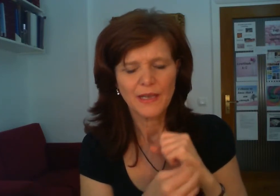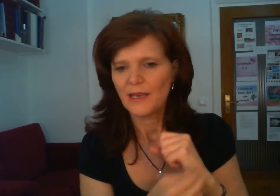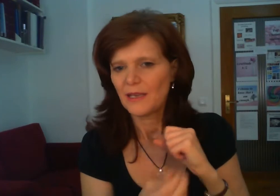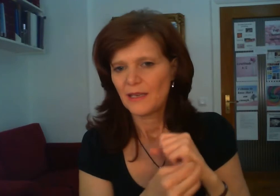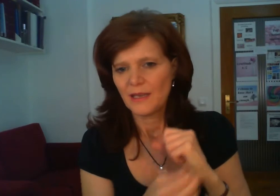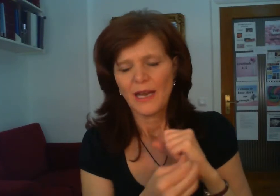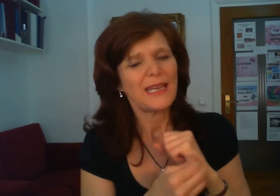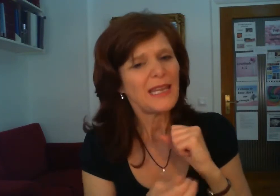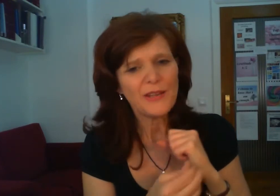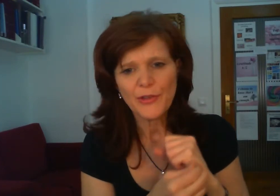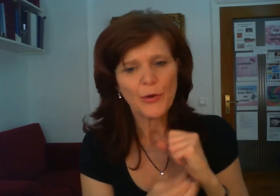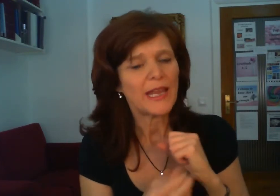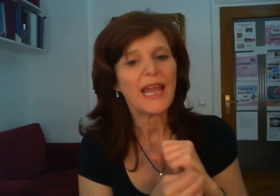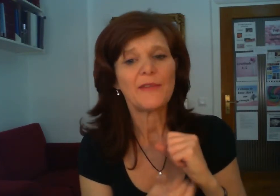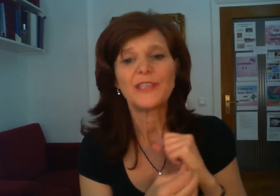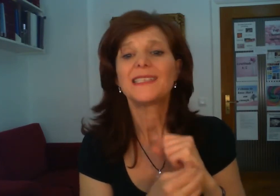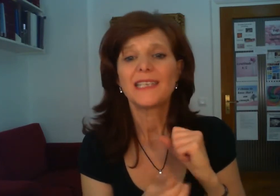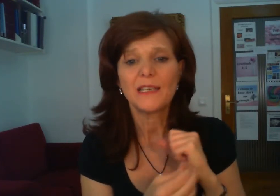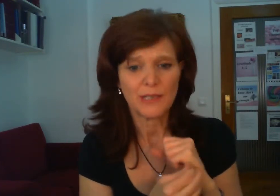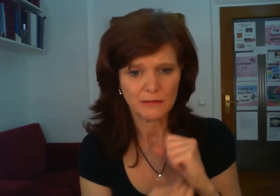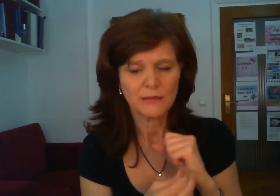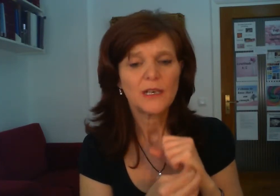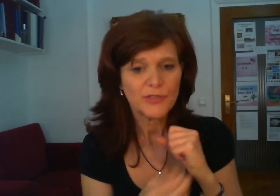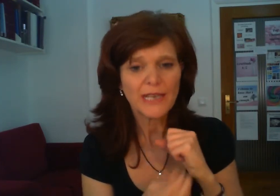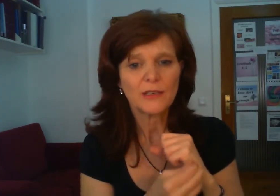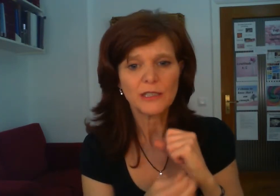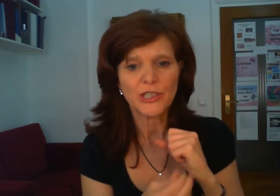and even though i have this terror of technology